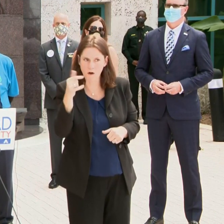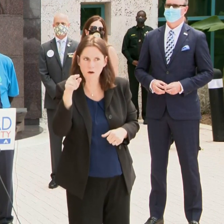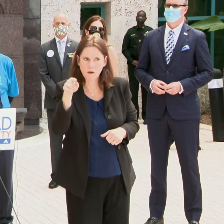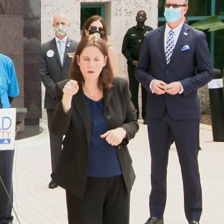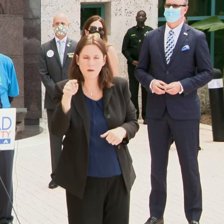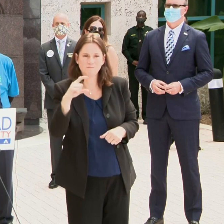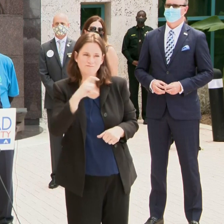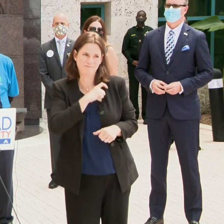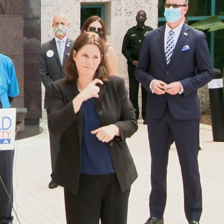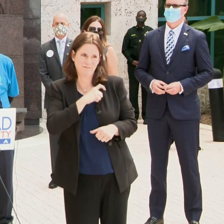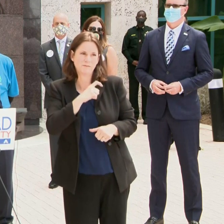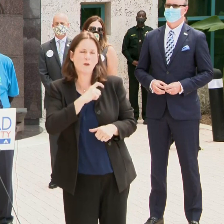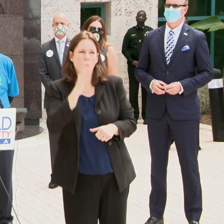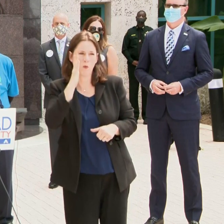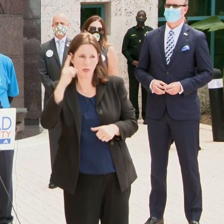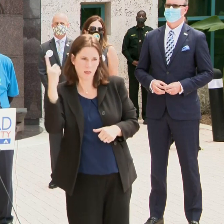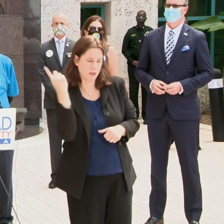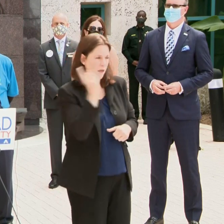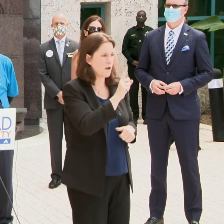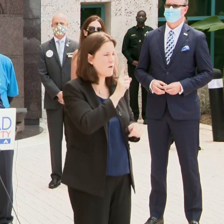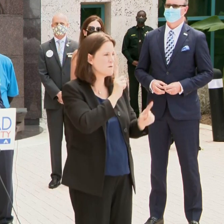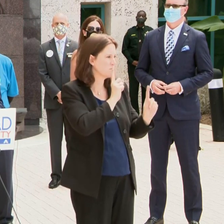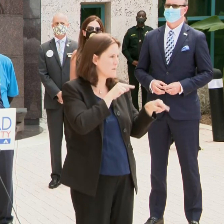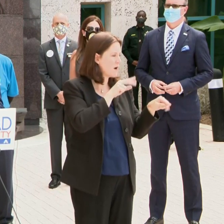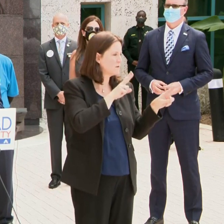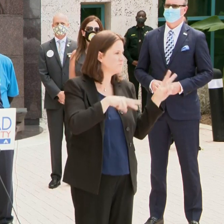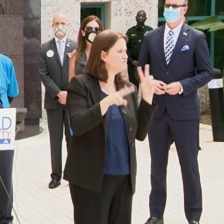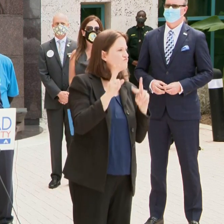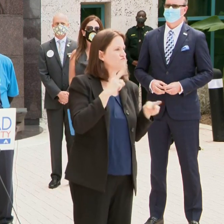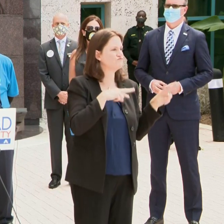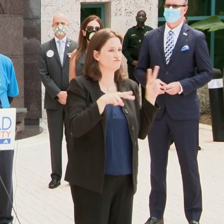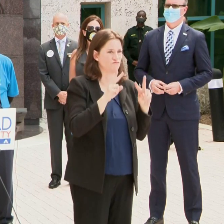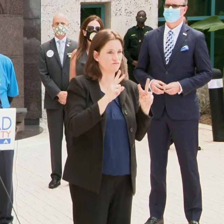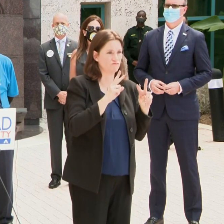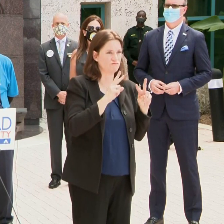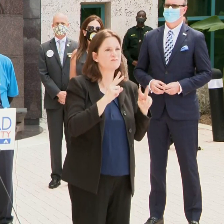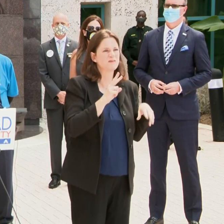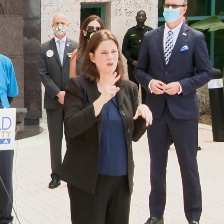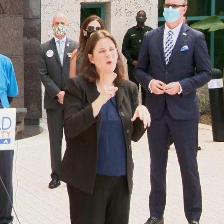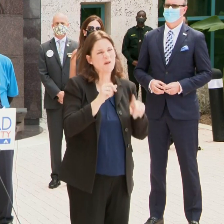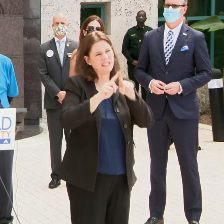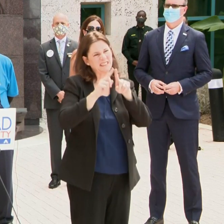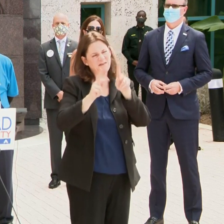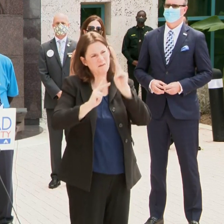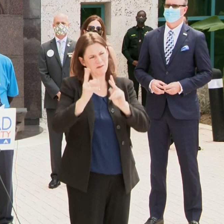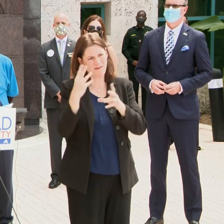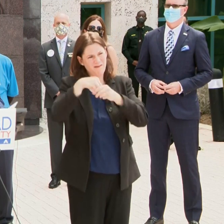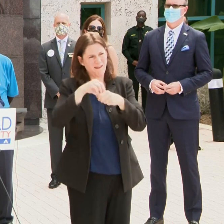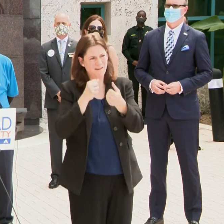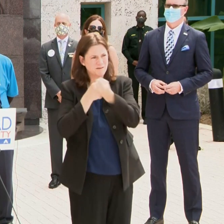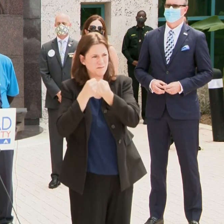Court enforcement or law enforcement will respond. Our cities are supporting us on this issue.